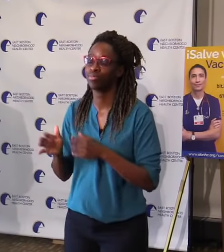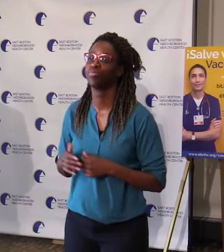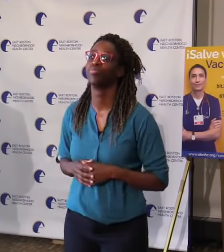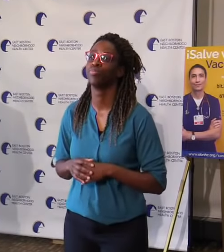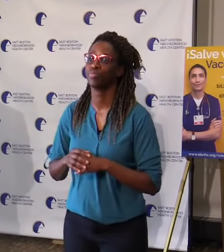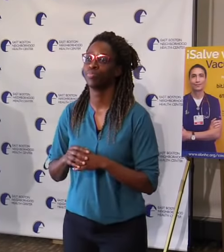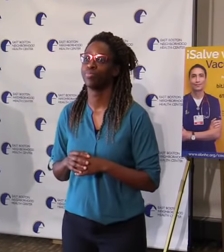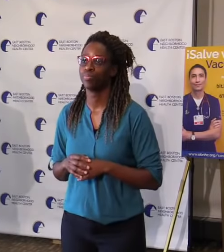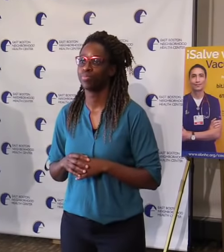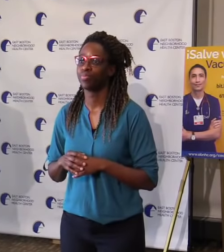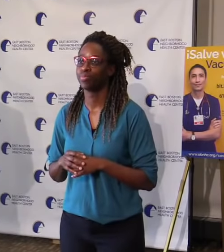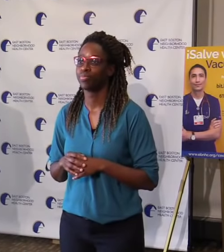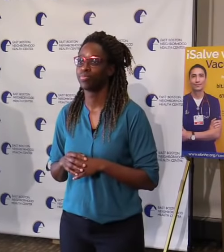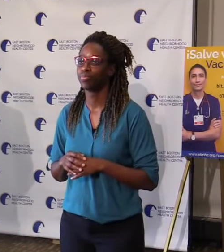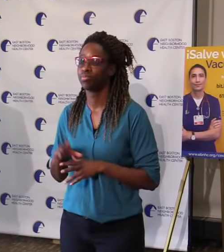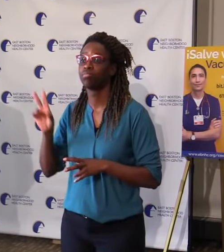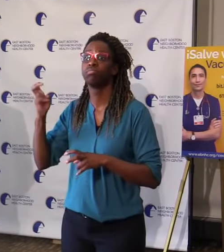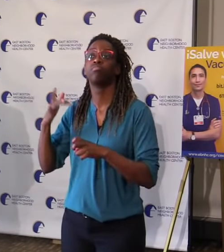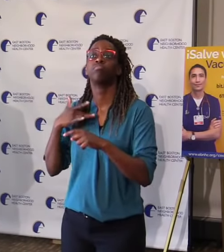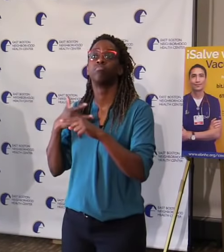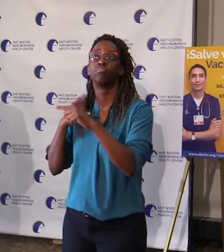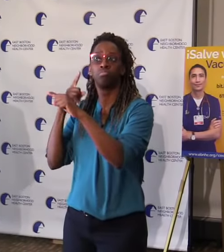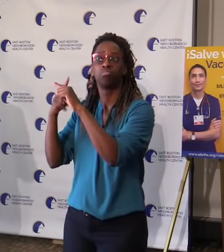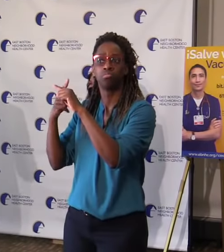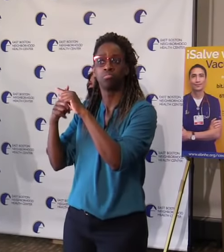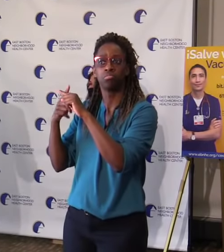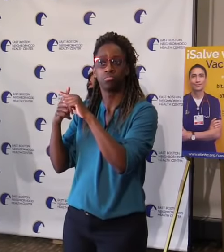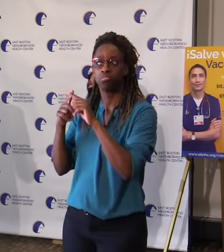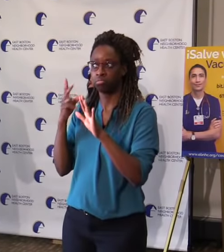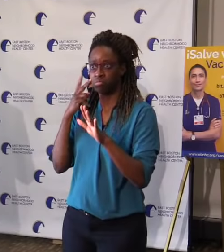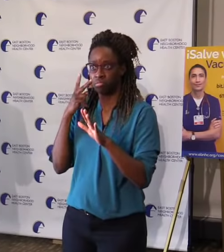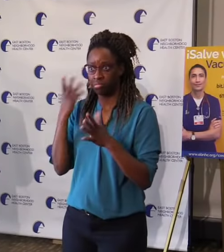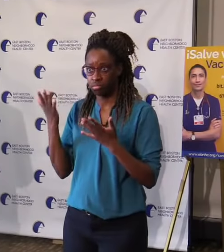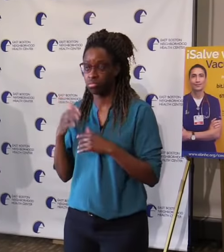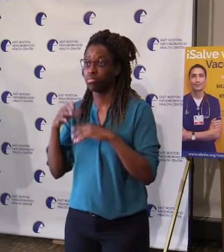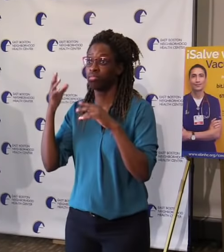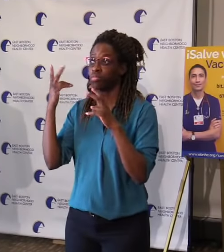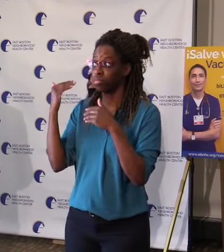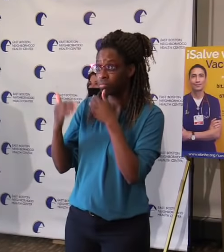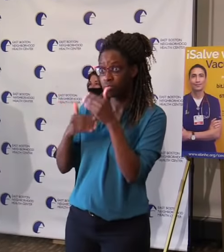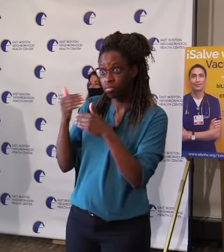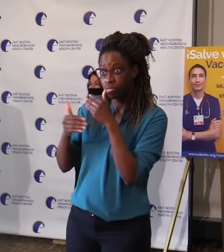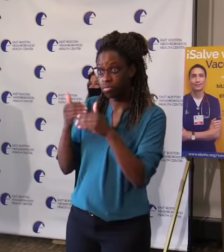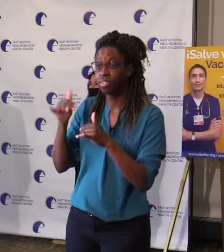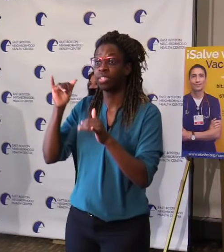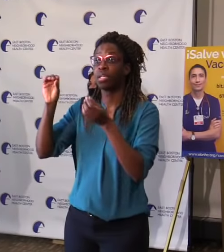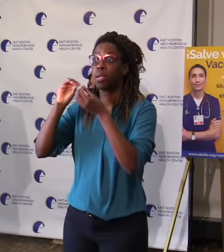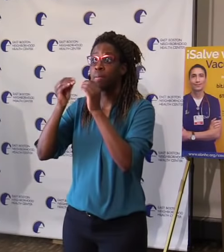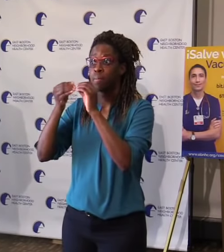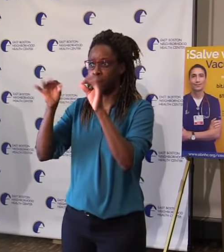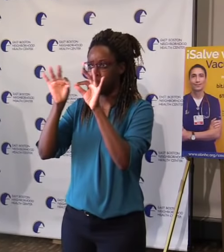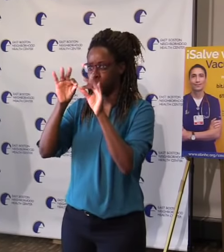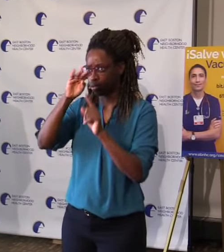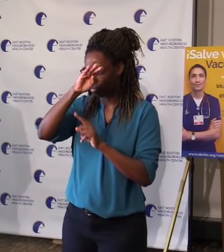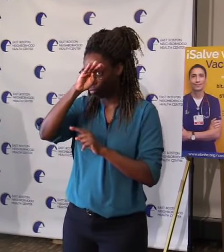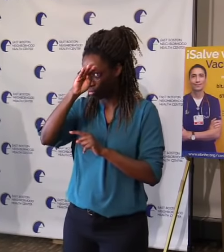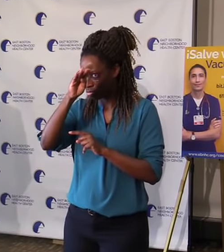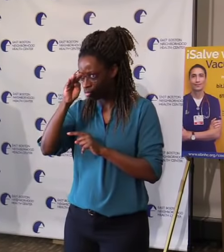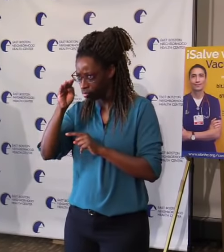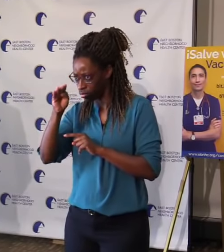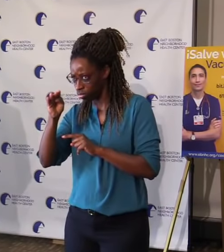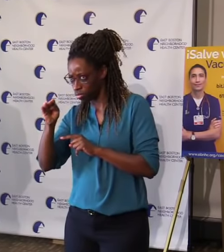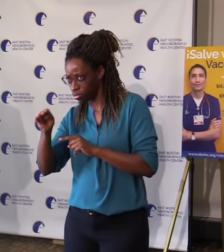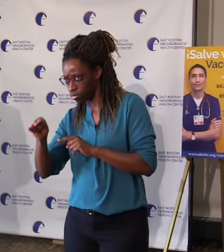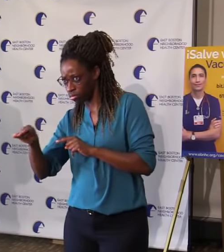seen in both new cases and positivity. The positivity that I announced today is below